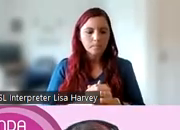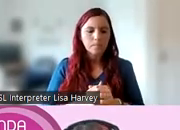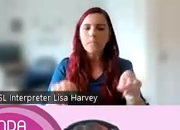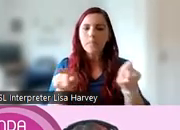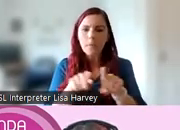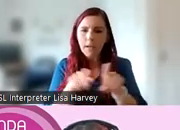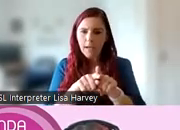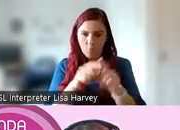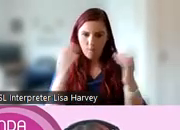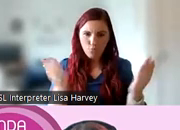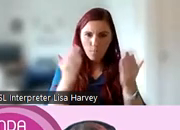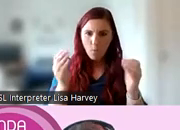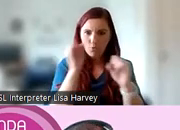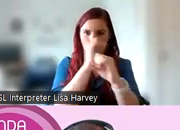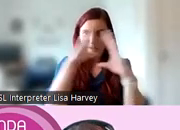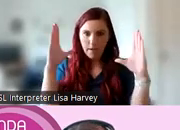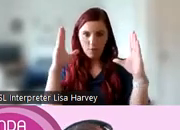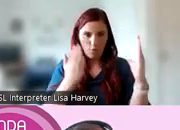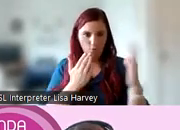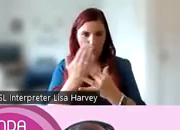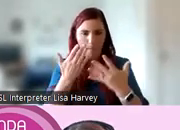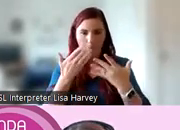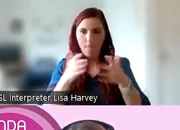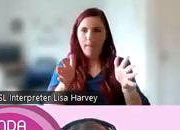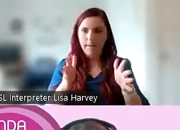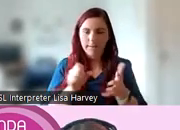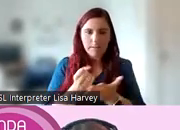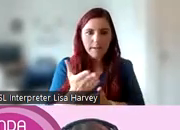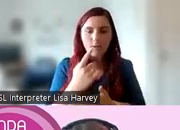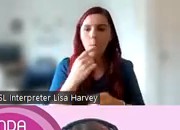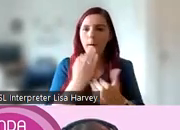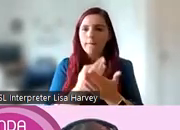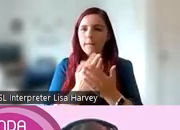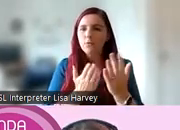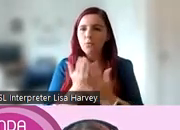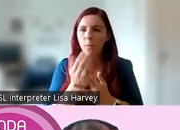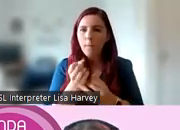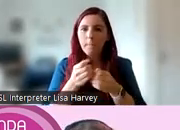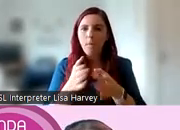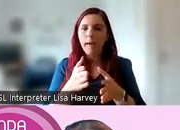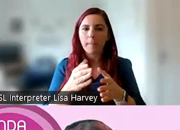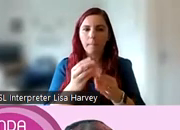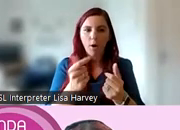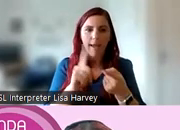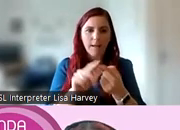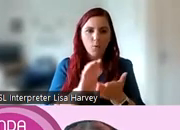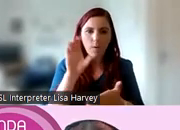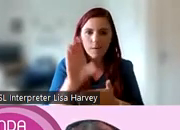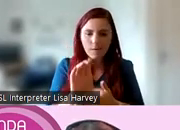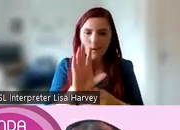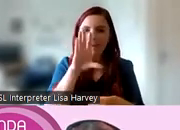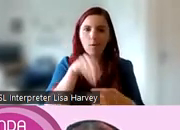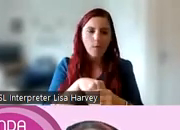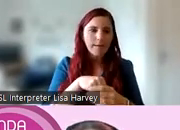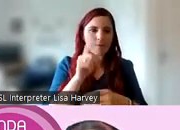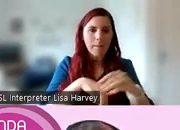transparency over public spending. So research is often funded through public money or donations, and including people, disabled people in the